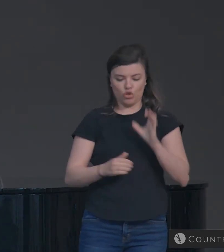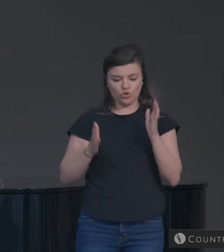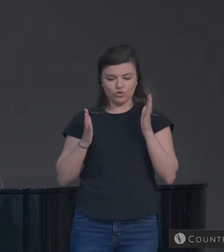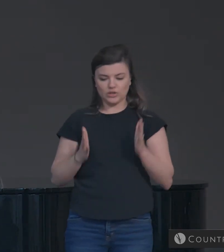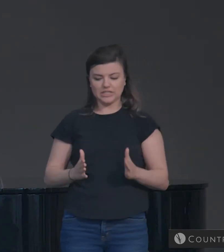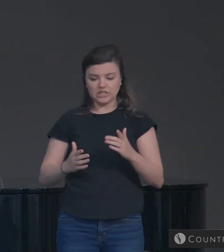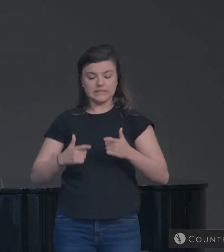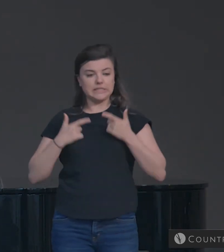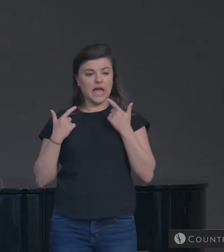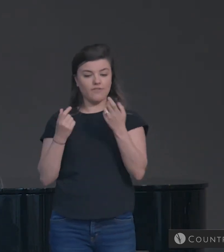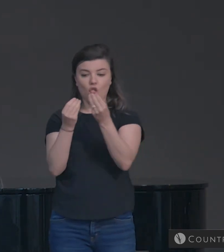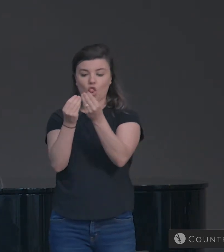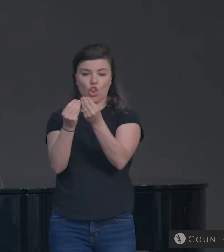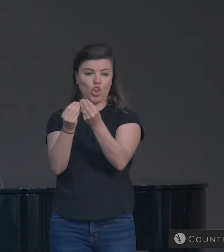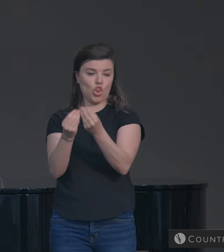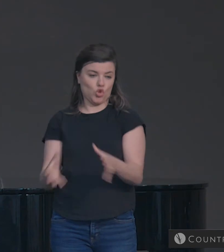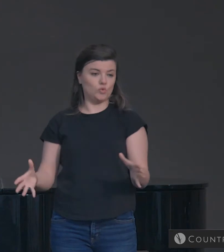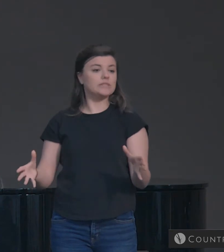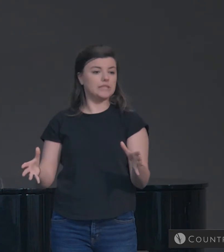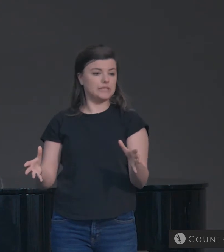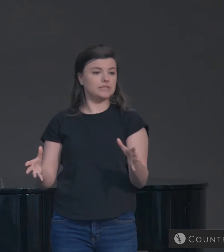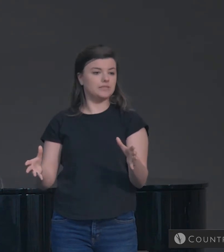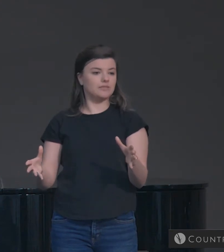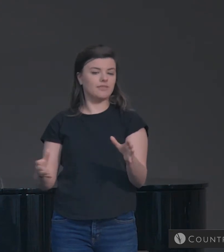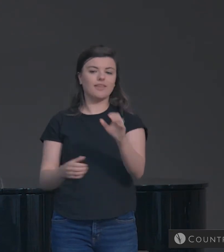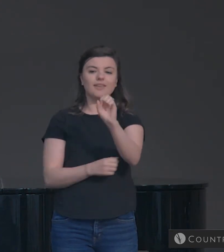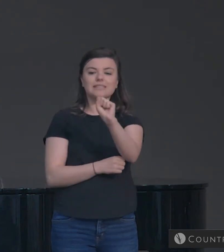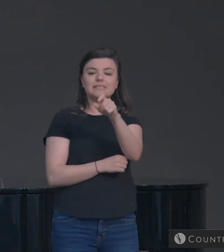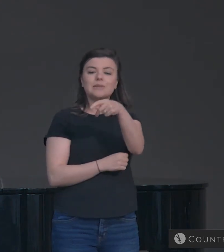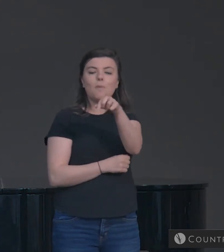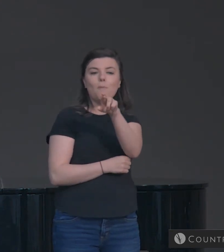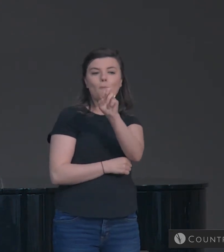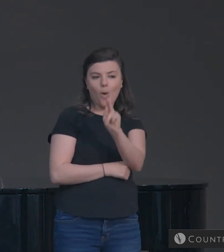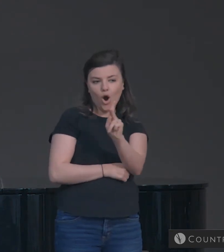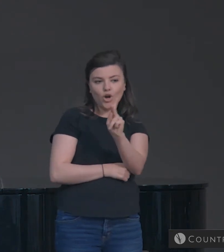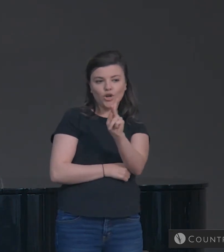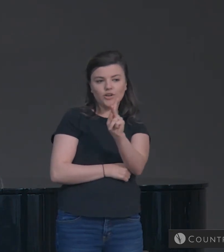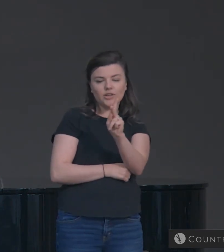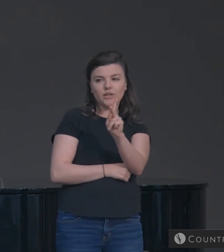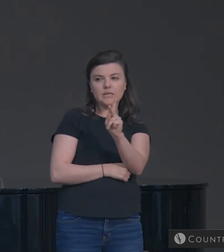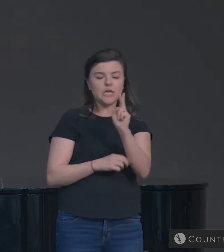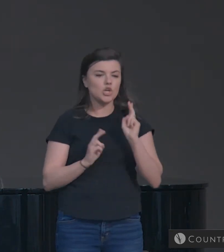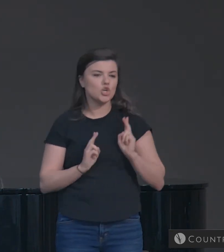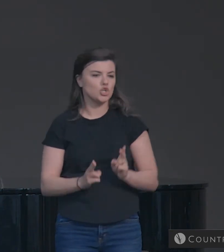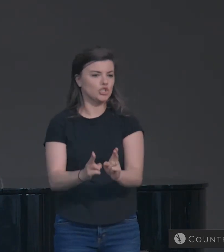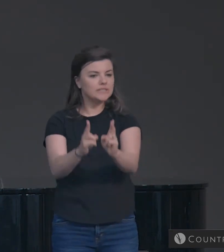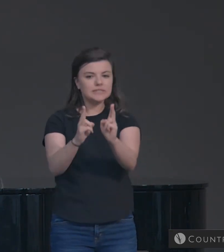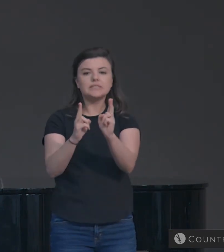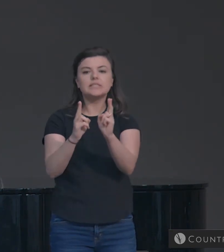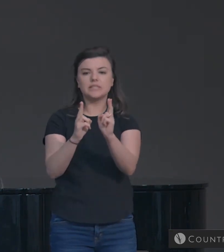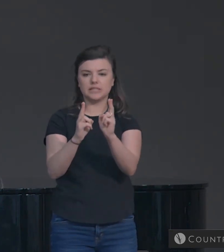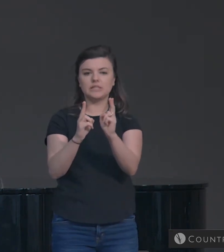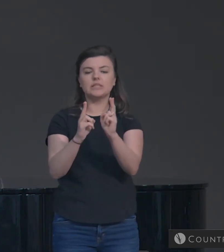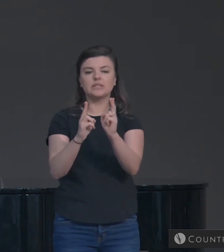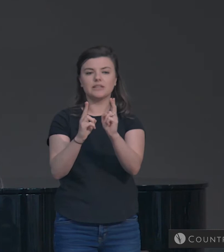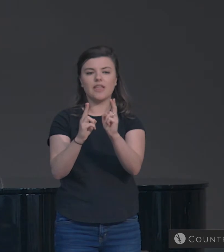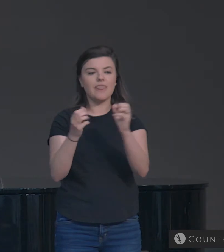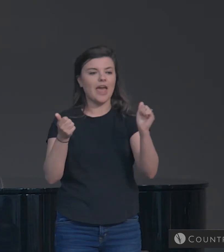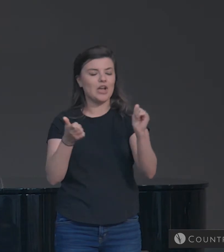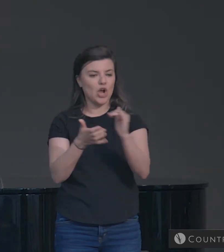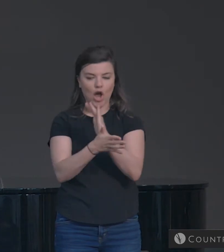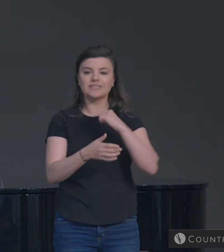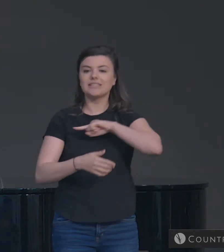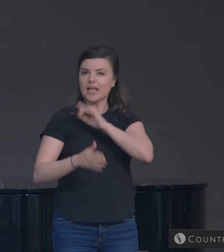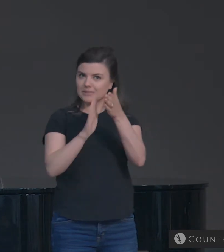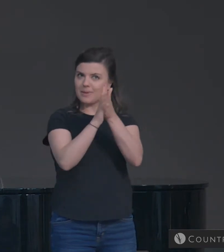loses the kind of spark and sense of urgency that results in Christ